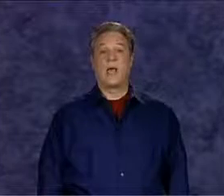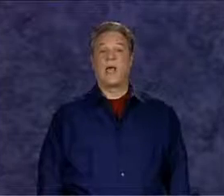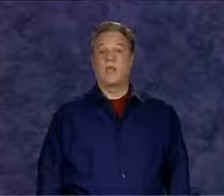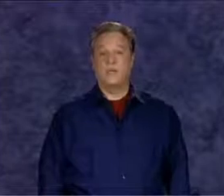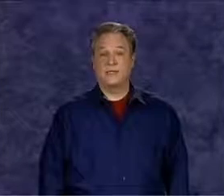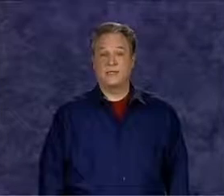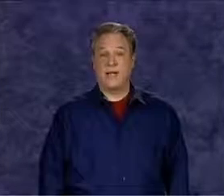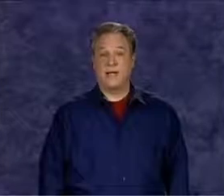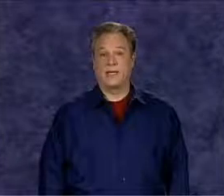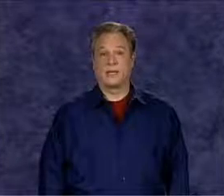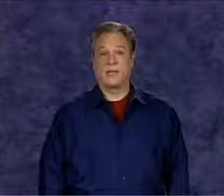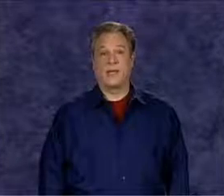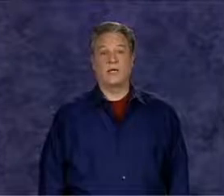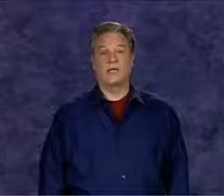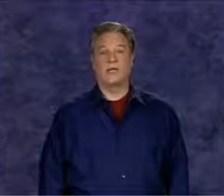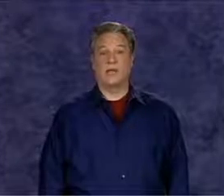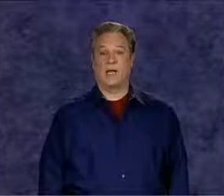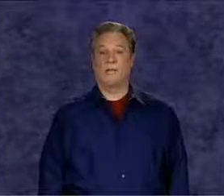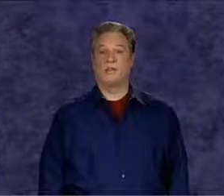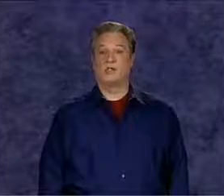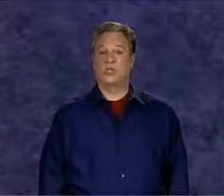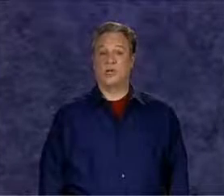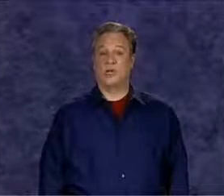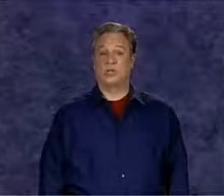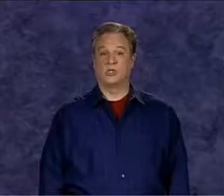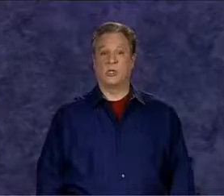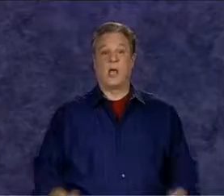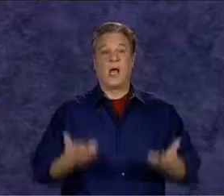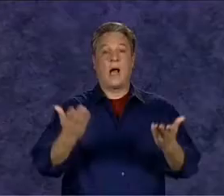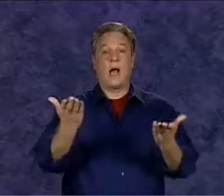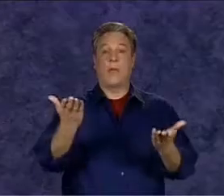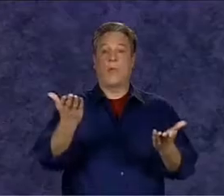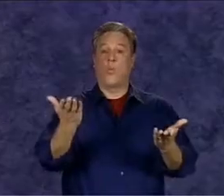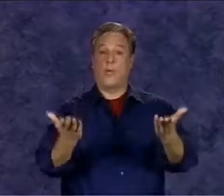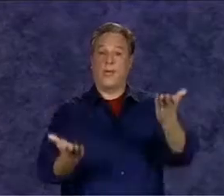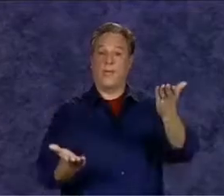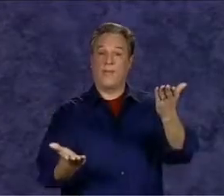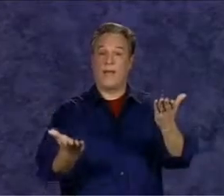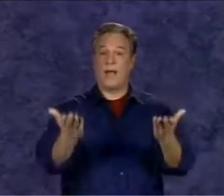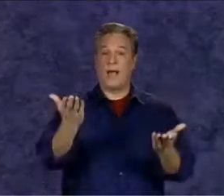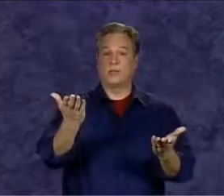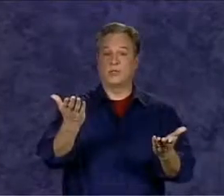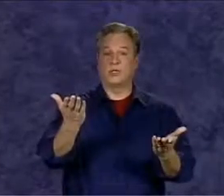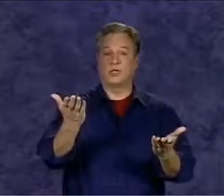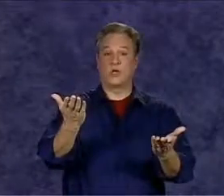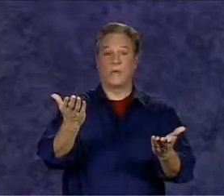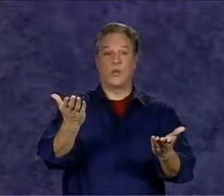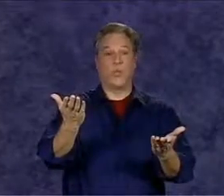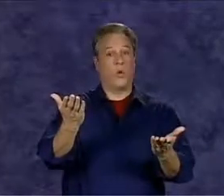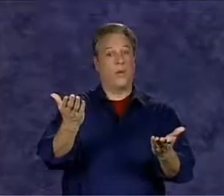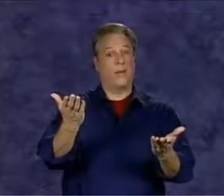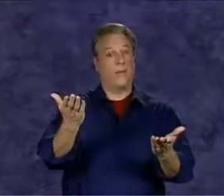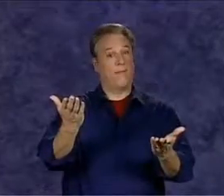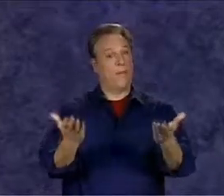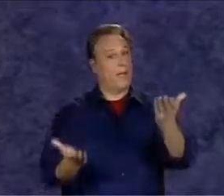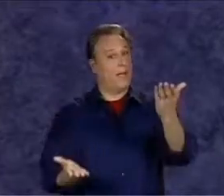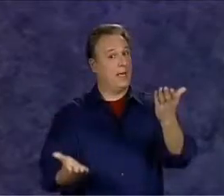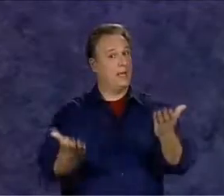this sign is related to the sign for judge I'm weighing my options to determine what I might